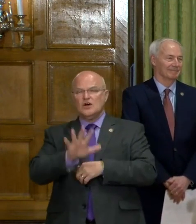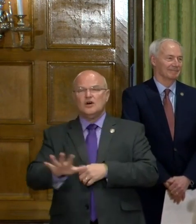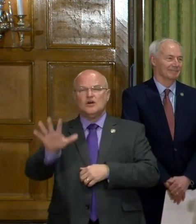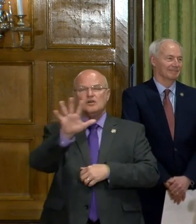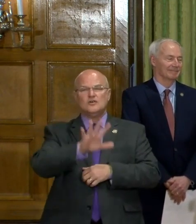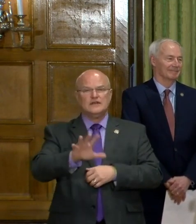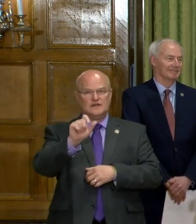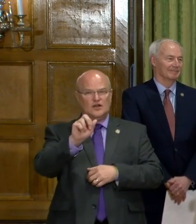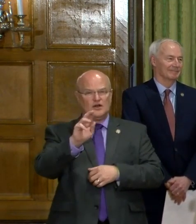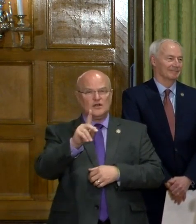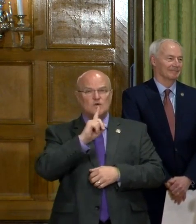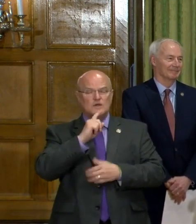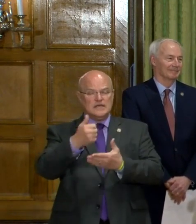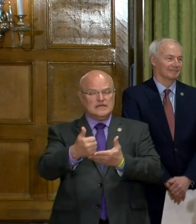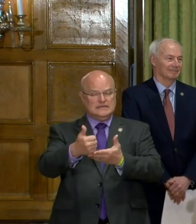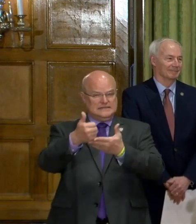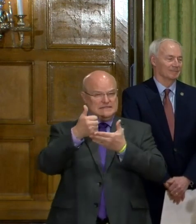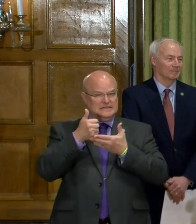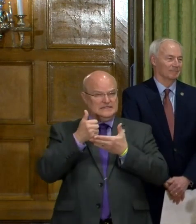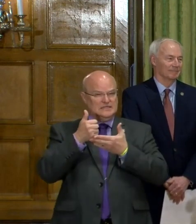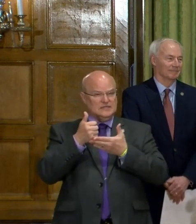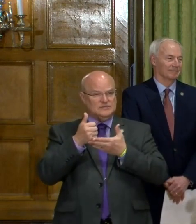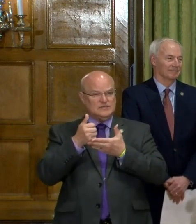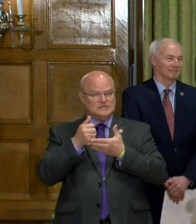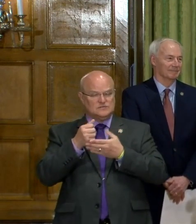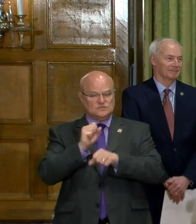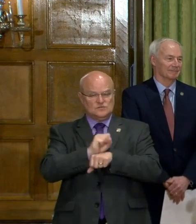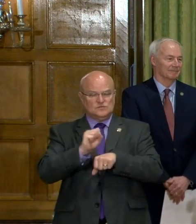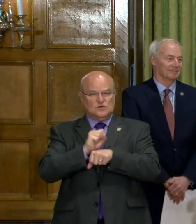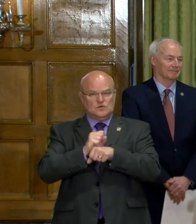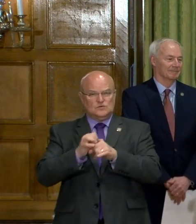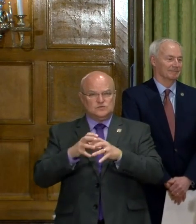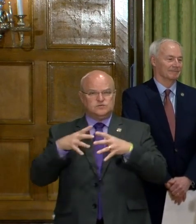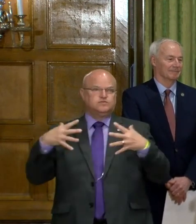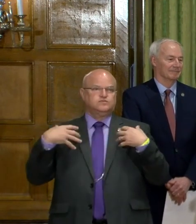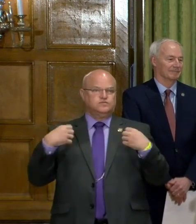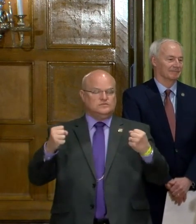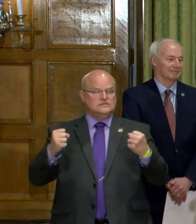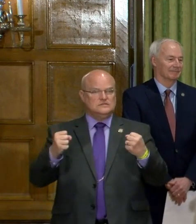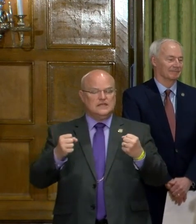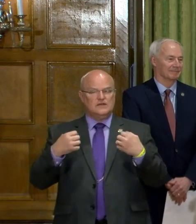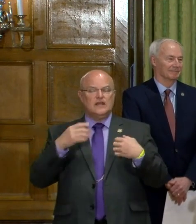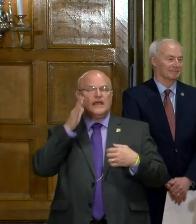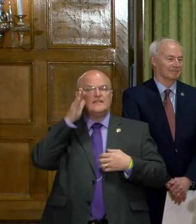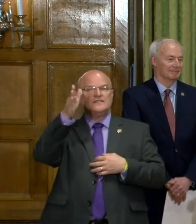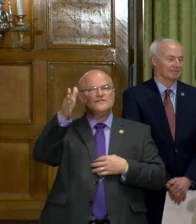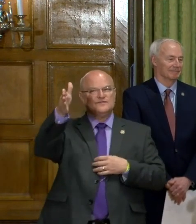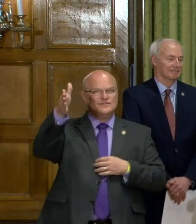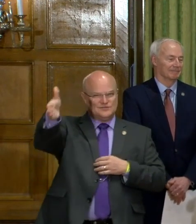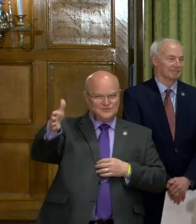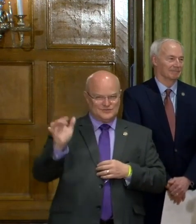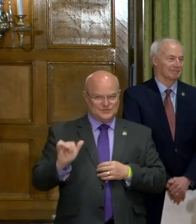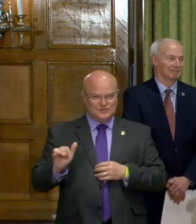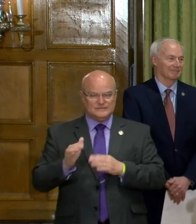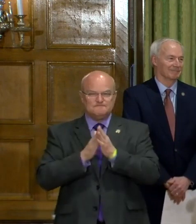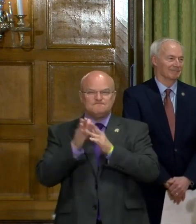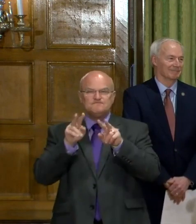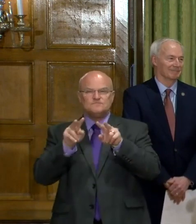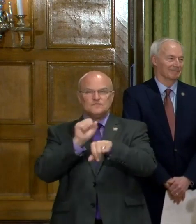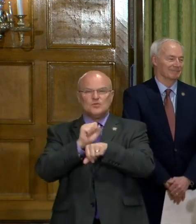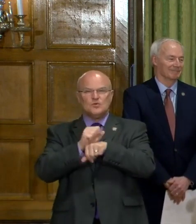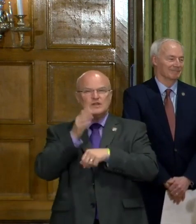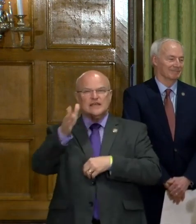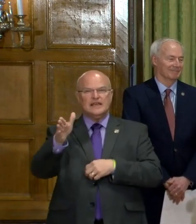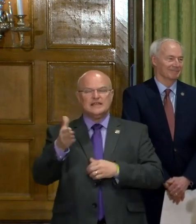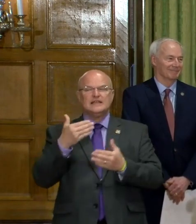Arkansas. That will really help us thrive in the recovery and far into the future. I'm looking forward to the work